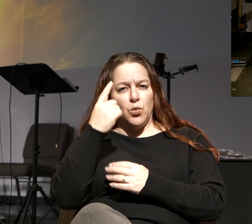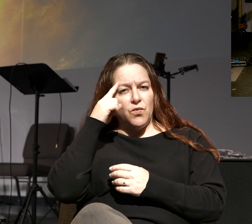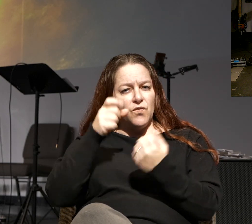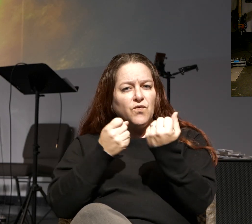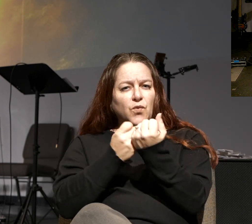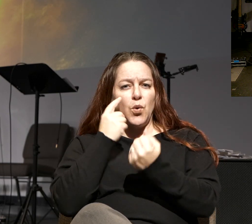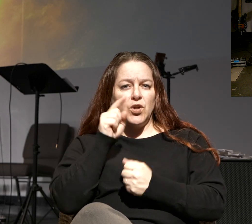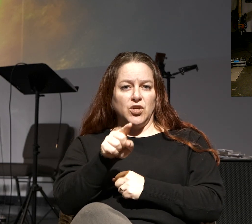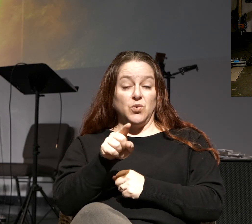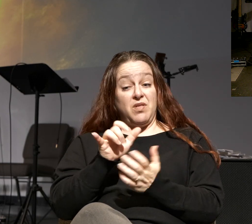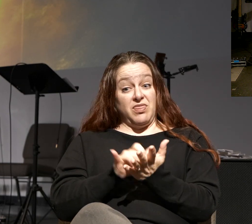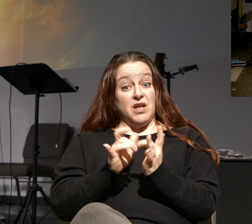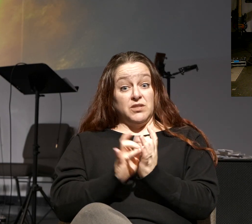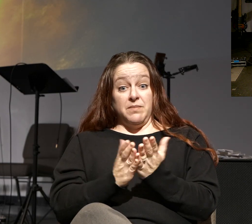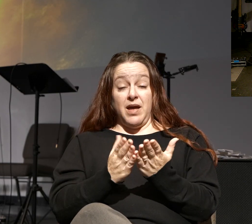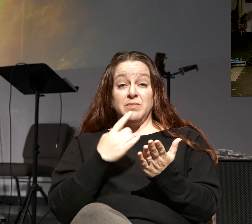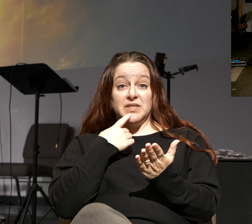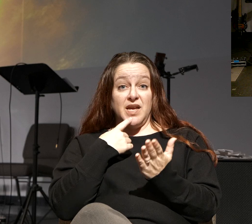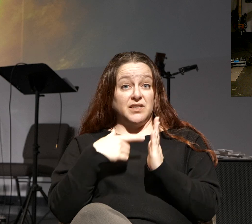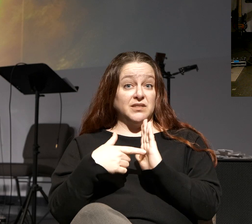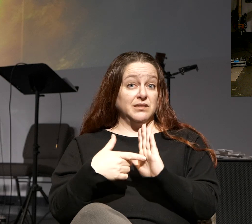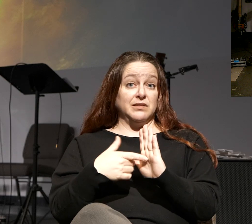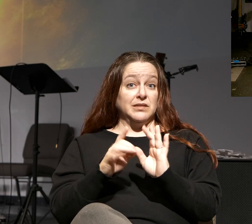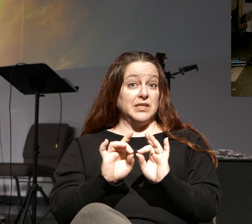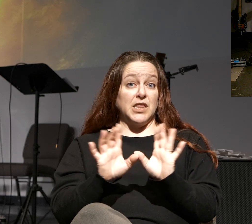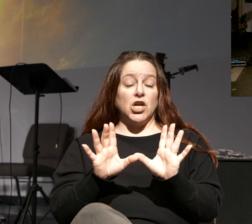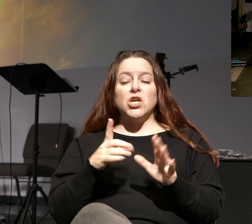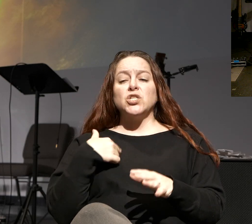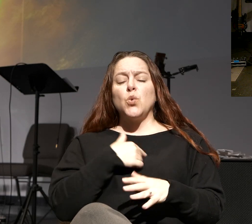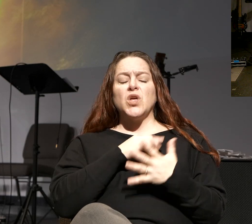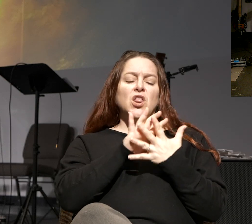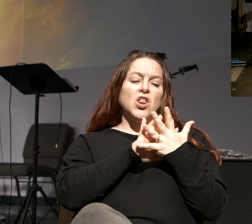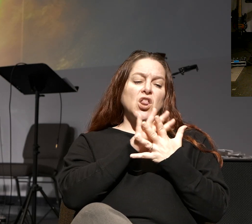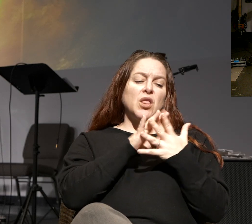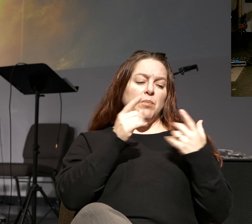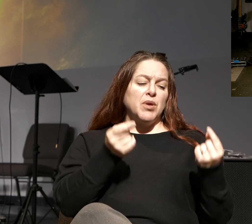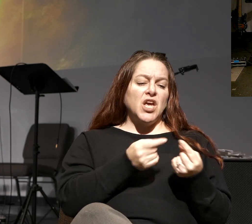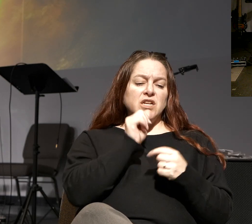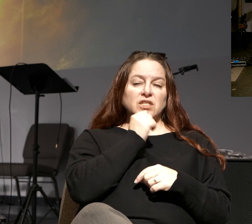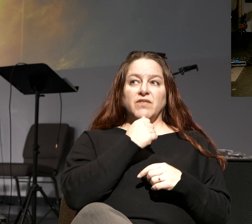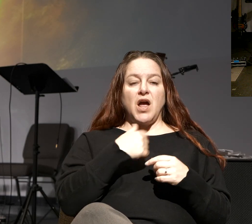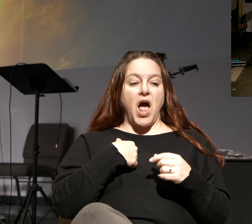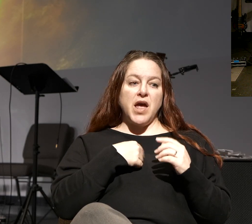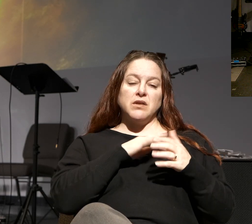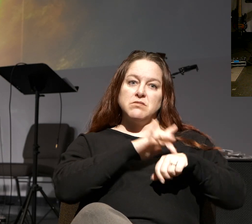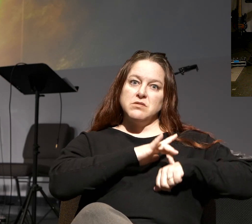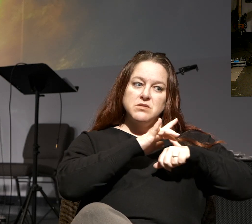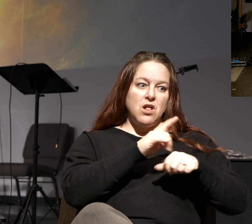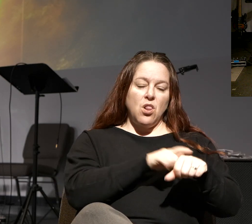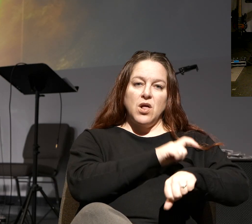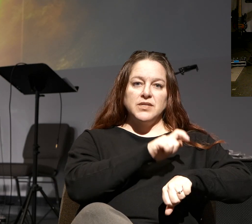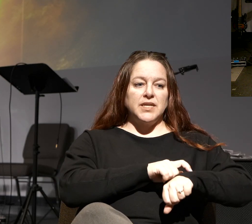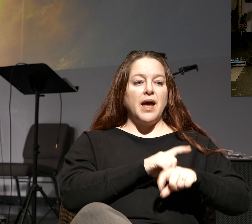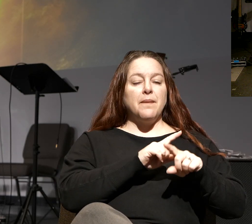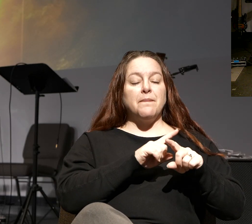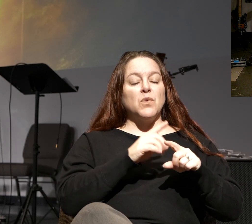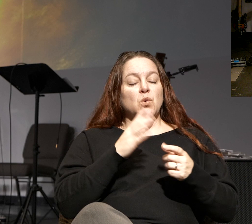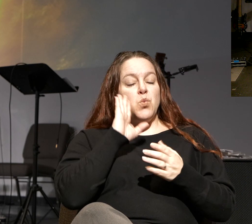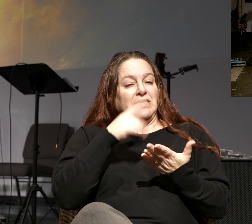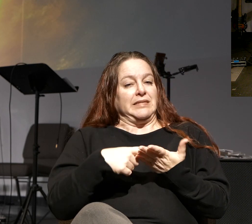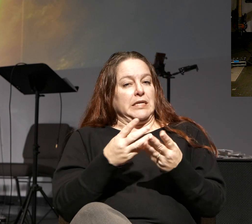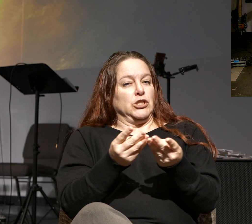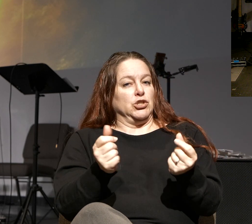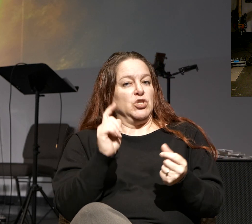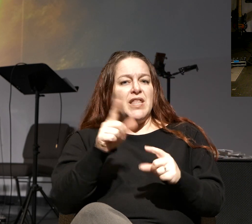That's it. That's what the Bible teaches, very clear. So we become disillusioned by the pain of suffering. I probably spent way too much time on that because we're going to get to more solution later, but